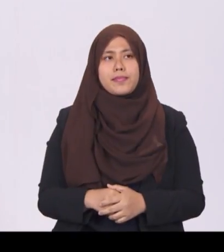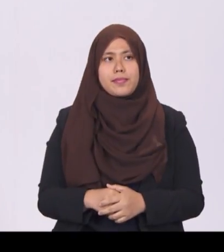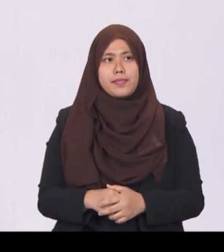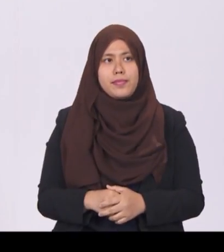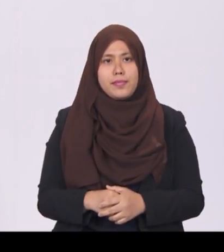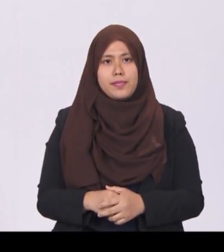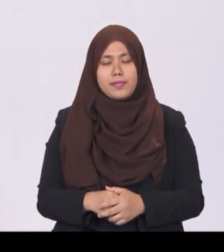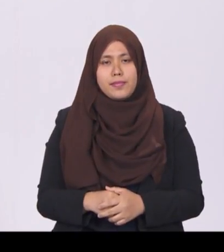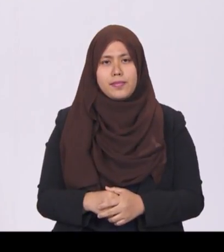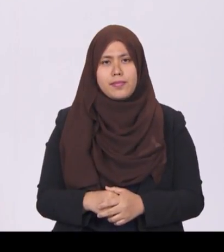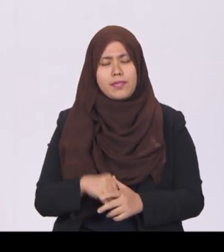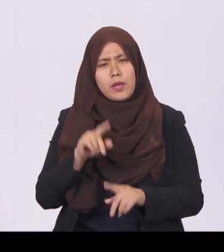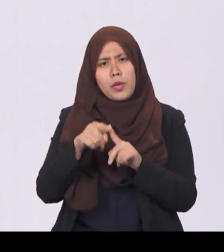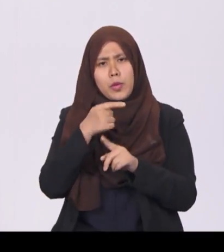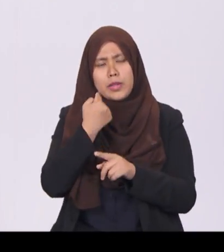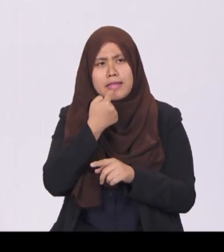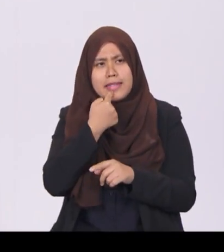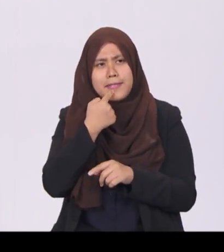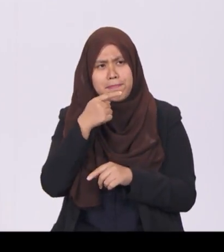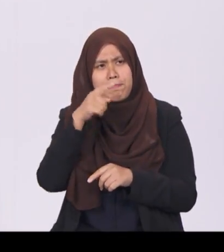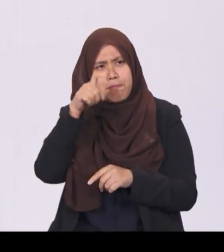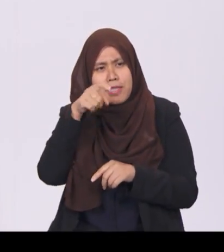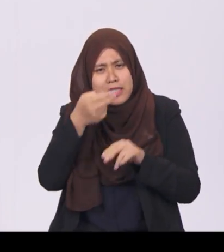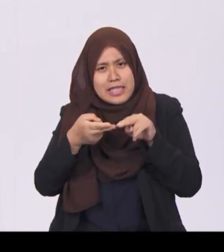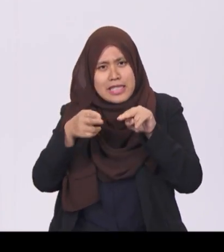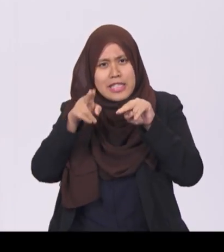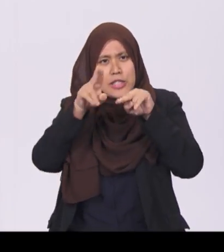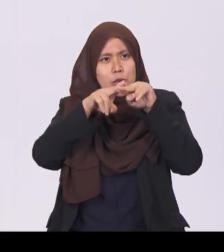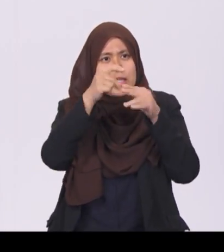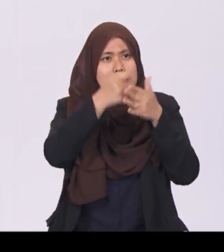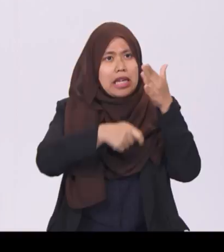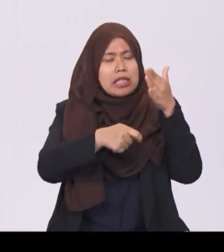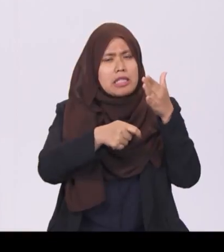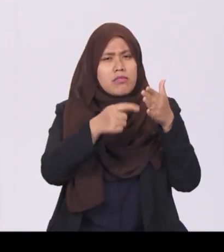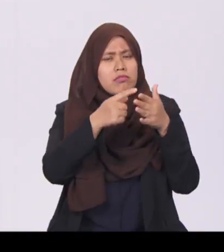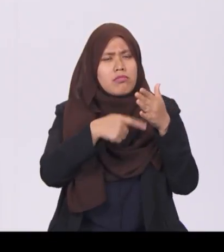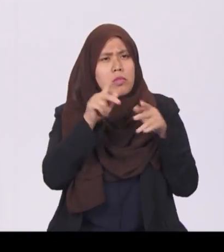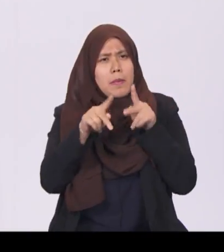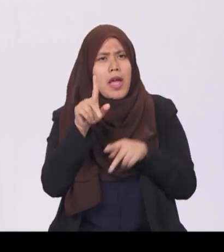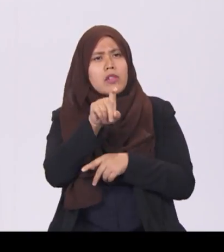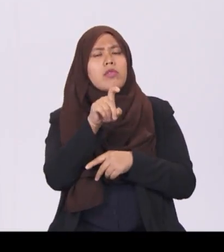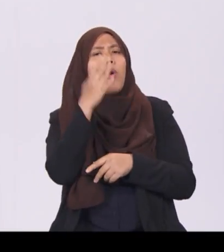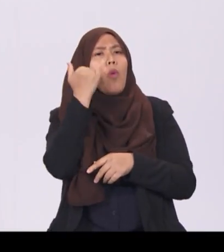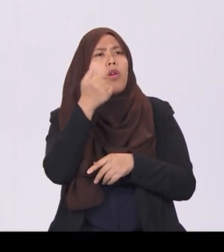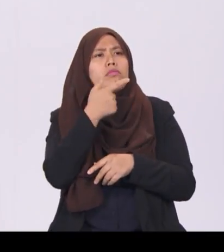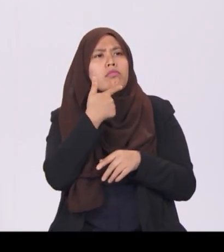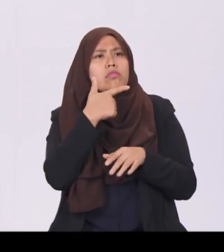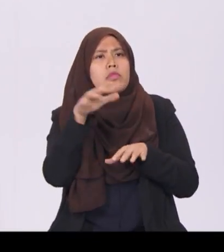When we mention the need to raise taxes, a natural question is, why don't we tap more on our reserves instead?